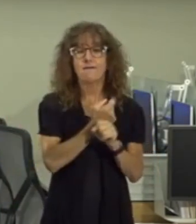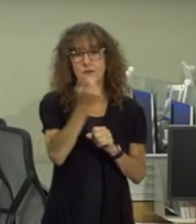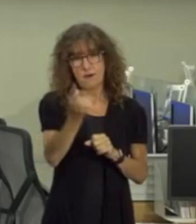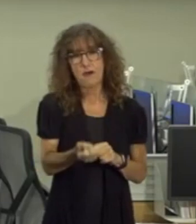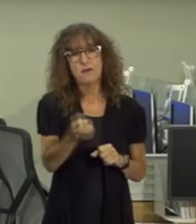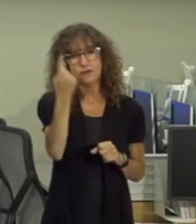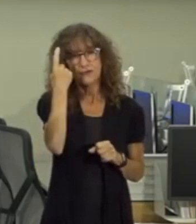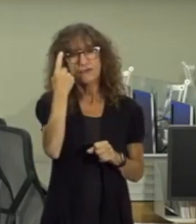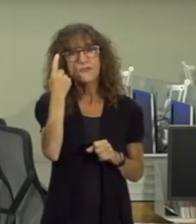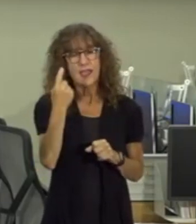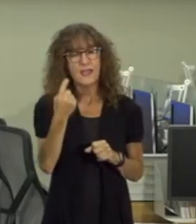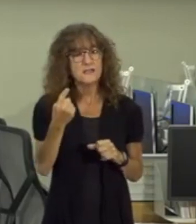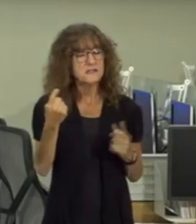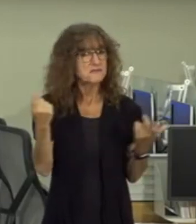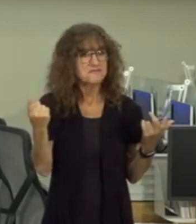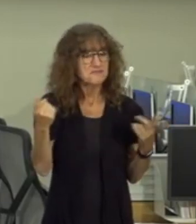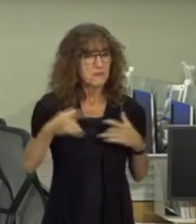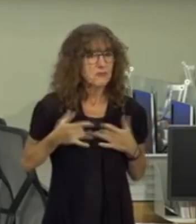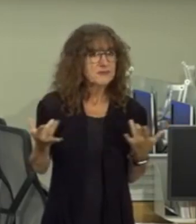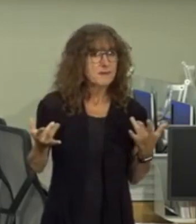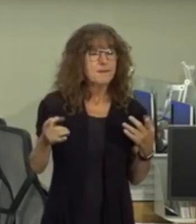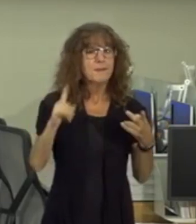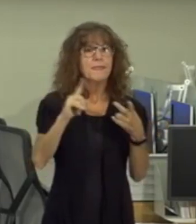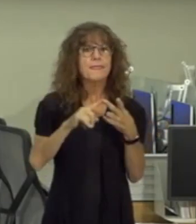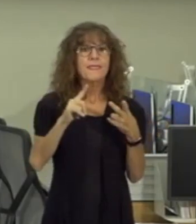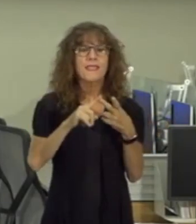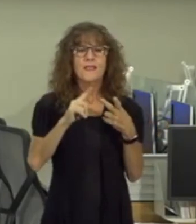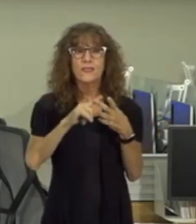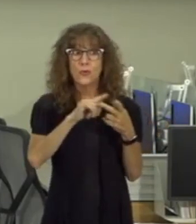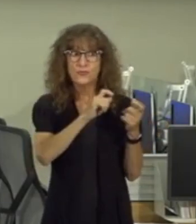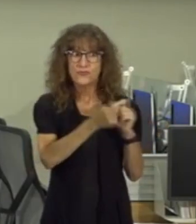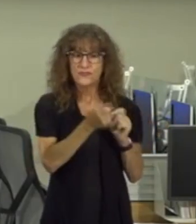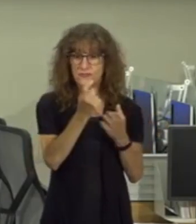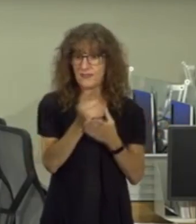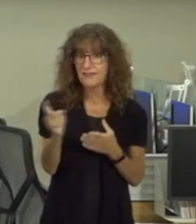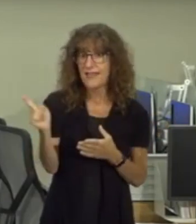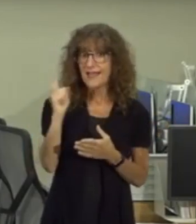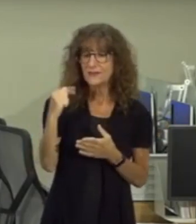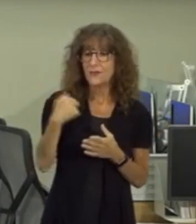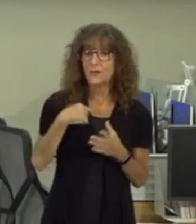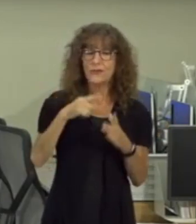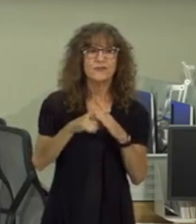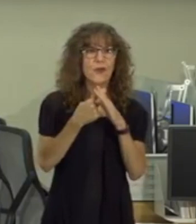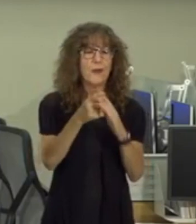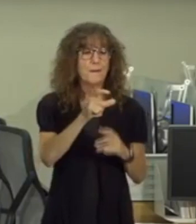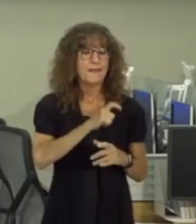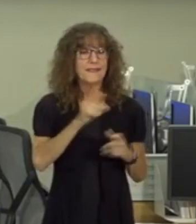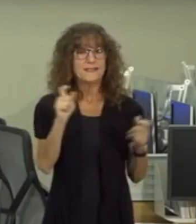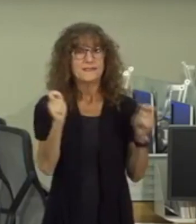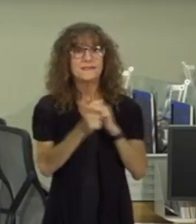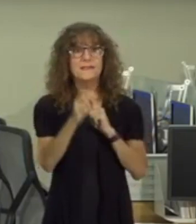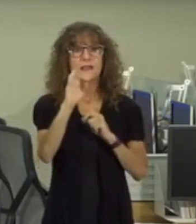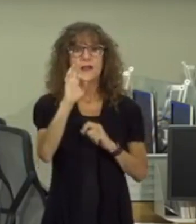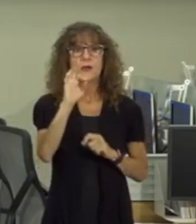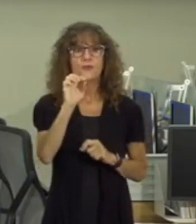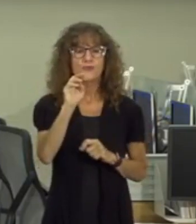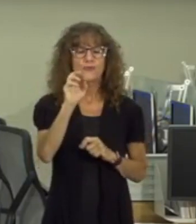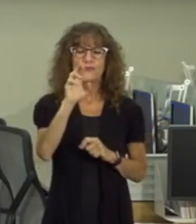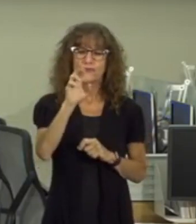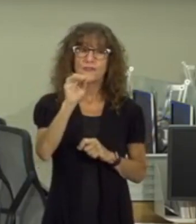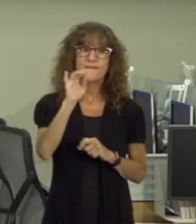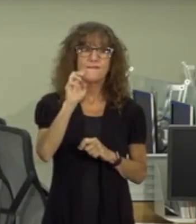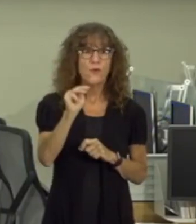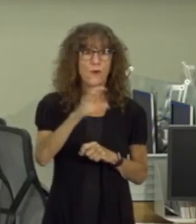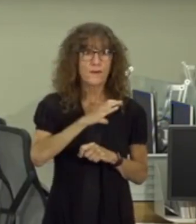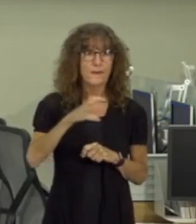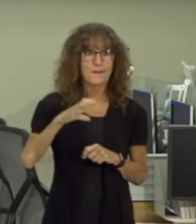understands where we are in it in addition to these changes last week we launched the police reform commission the commission